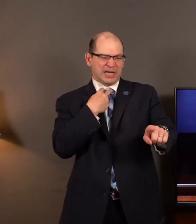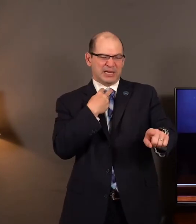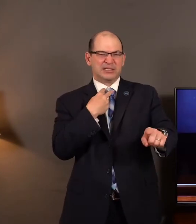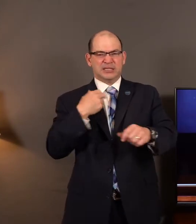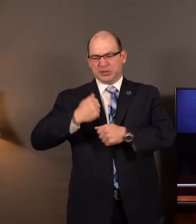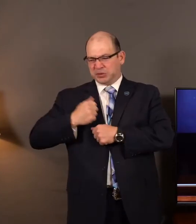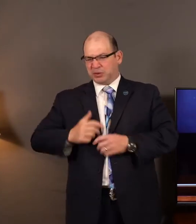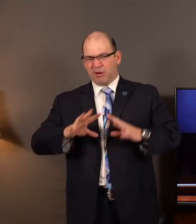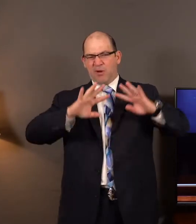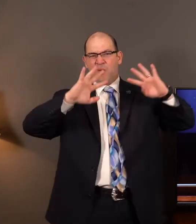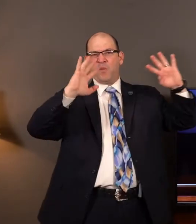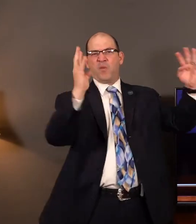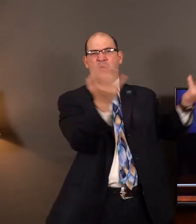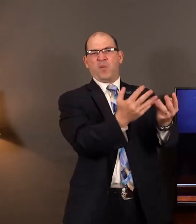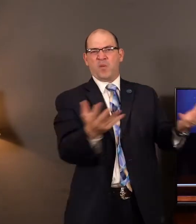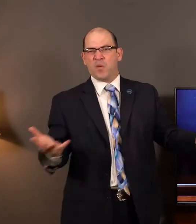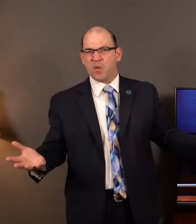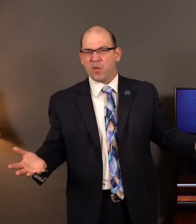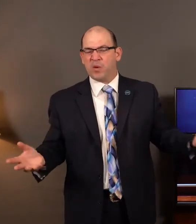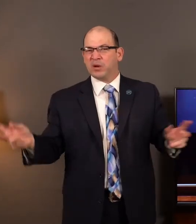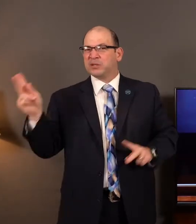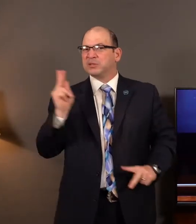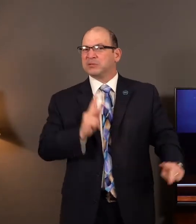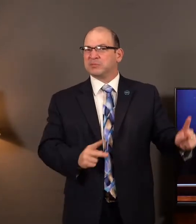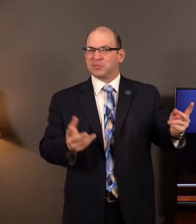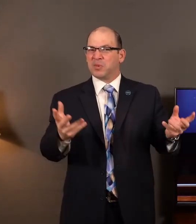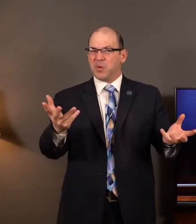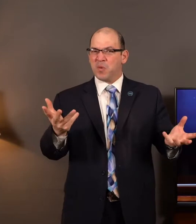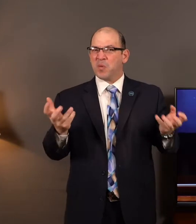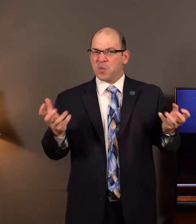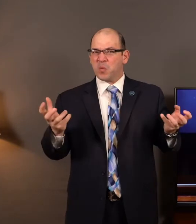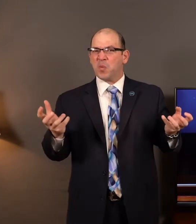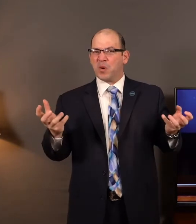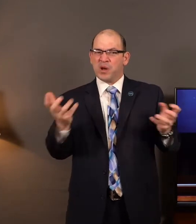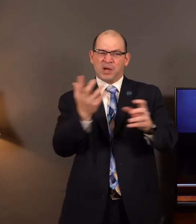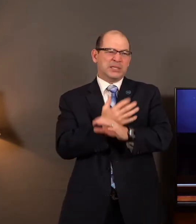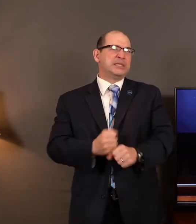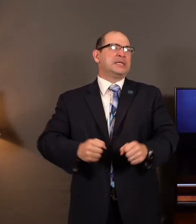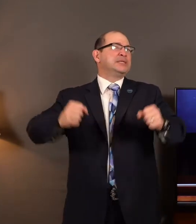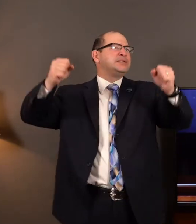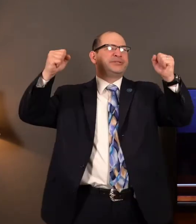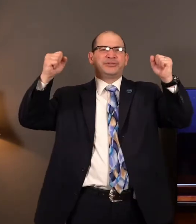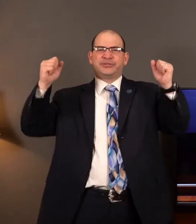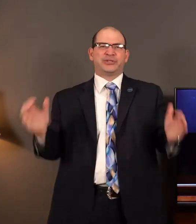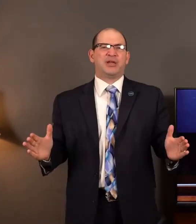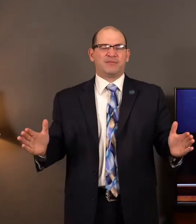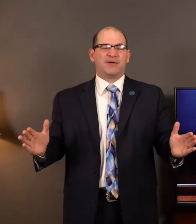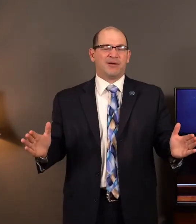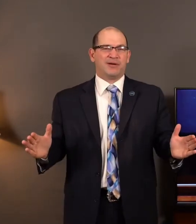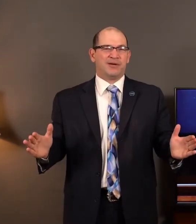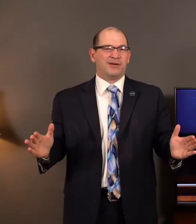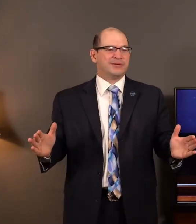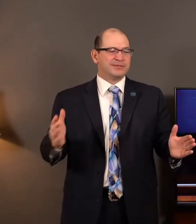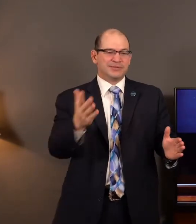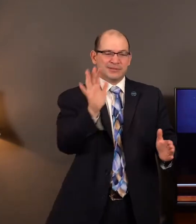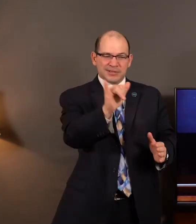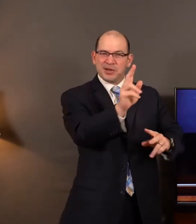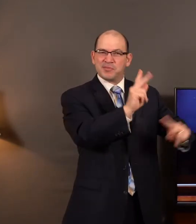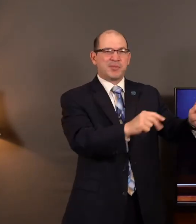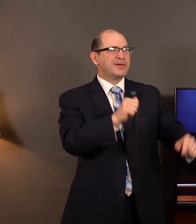for a remedy. For a savior. For someone to bring something good about. Nobody would be thinking, Oh yeah, we have those leprous guys